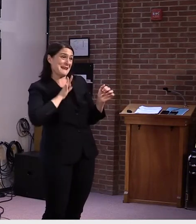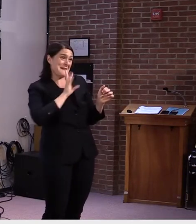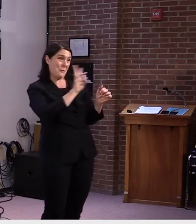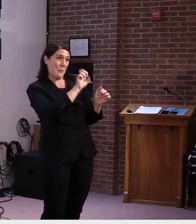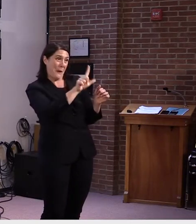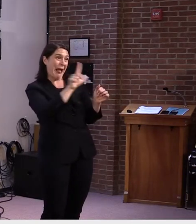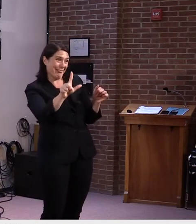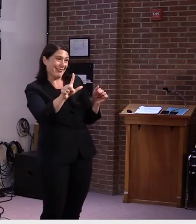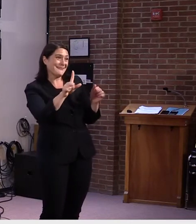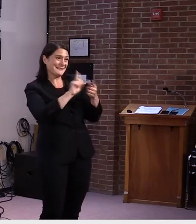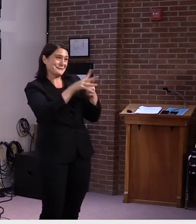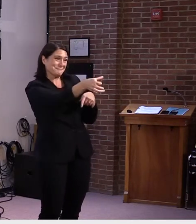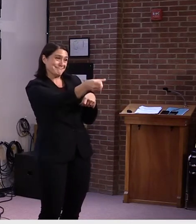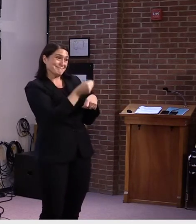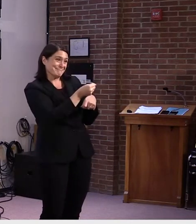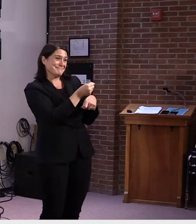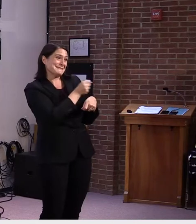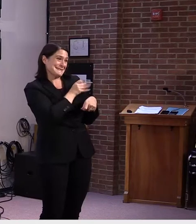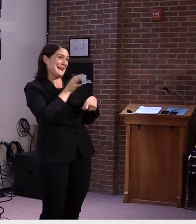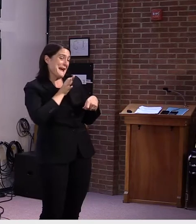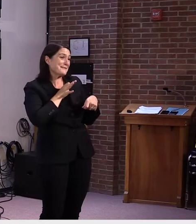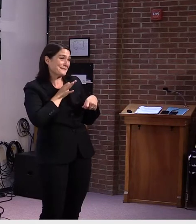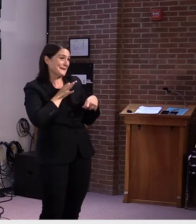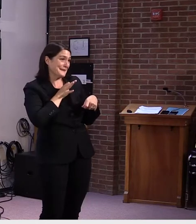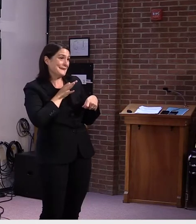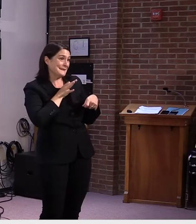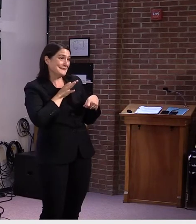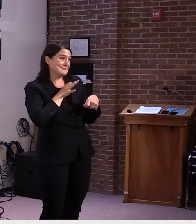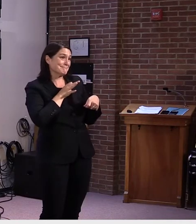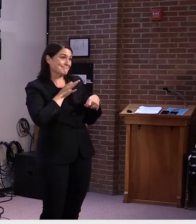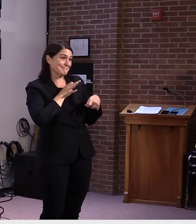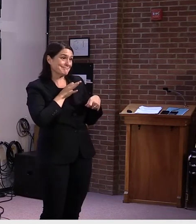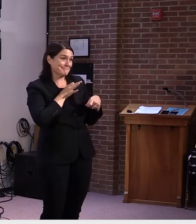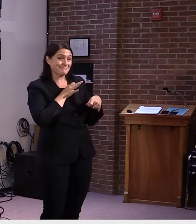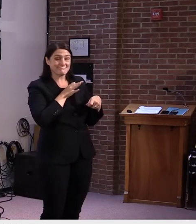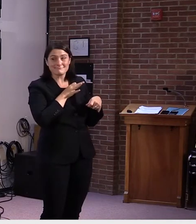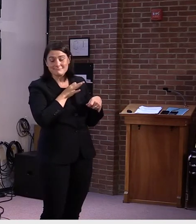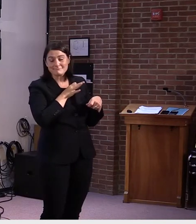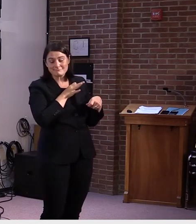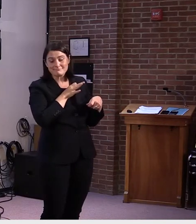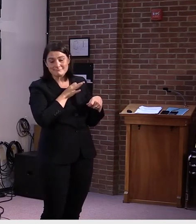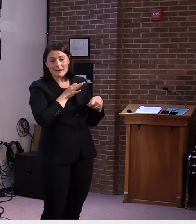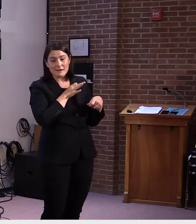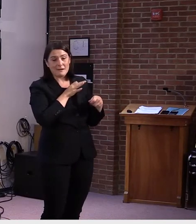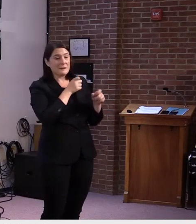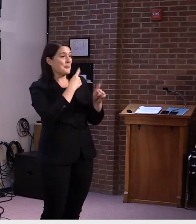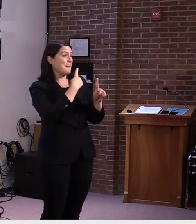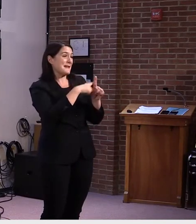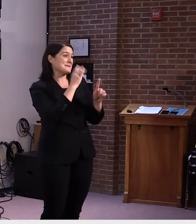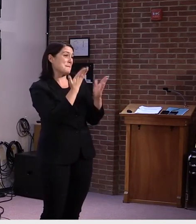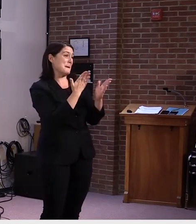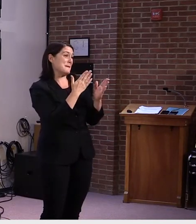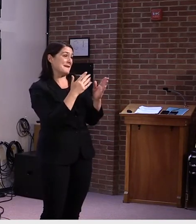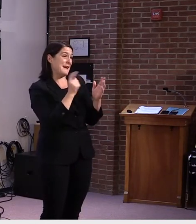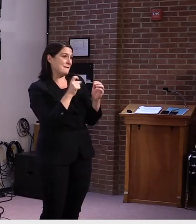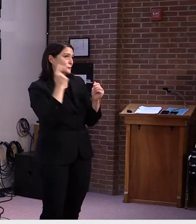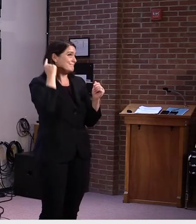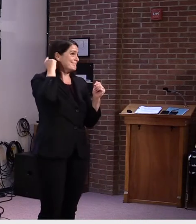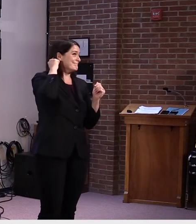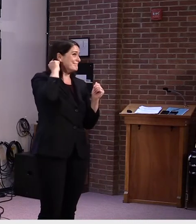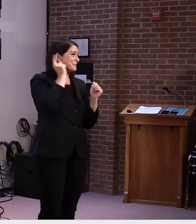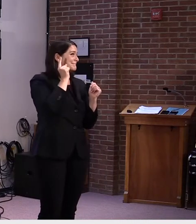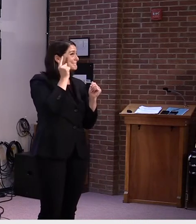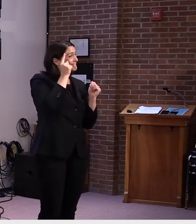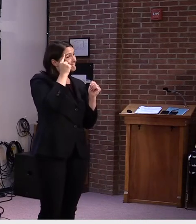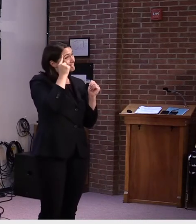people in, to bring staff in, as well as maybe even, uh, signing bonuses in terms of, uh,